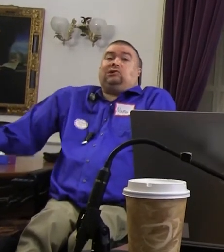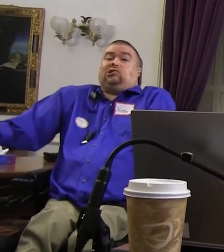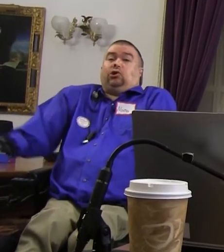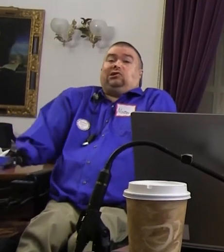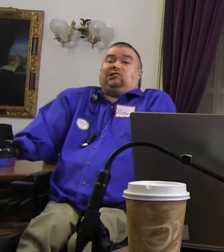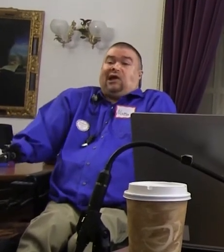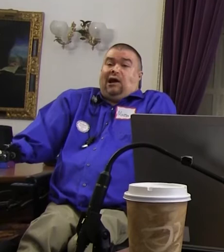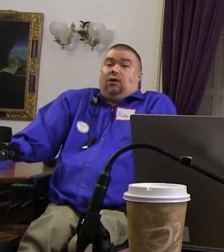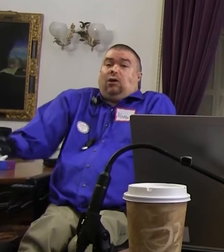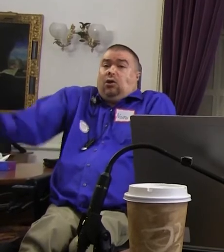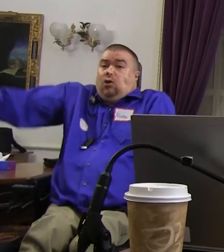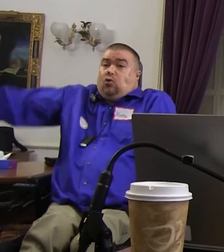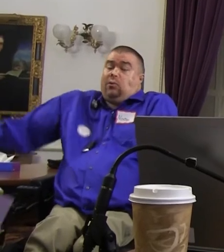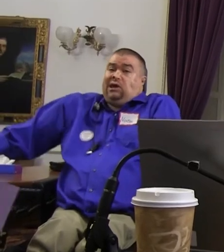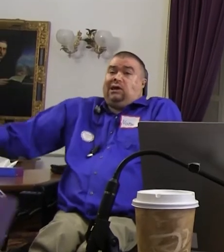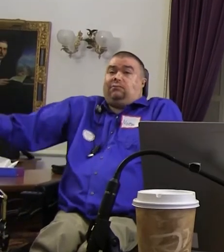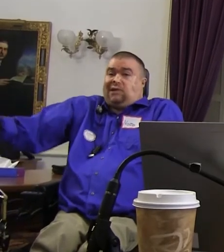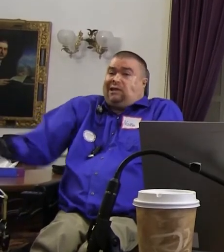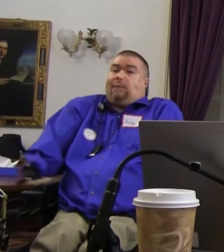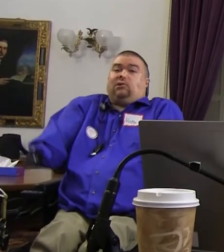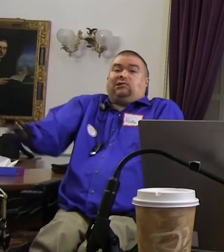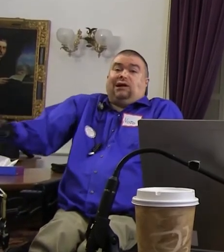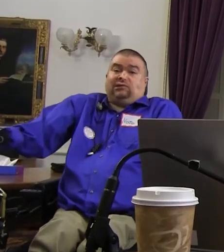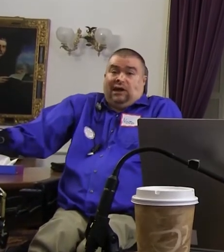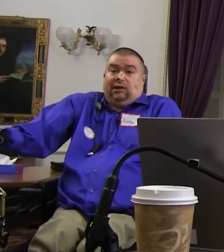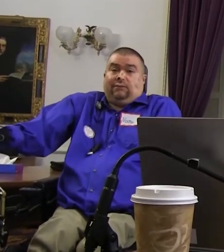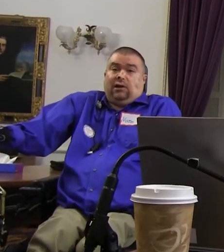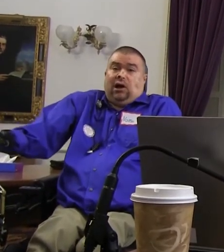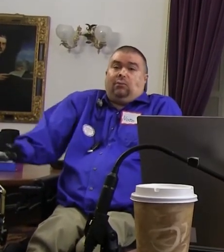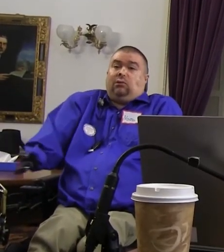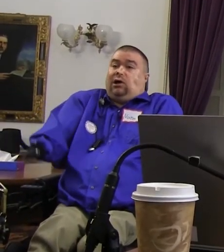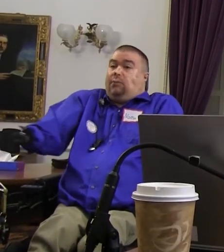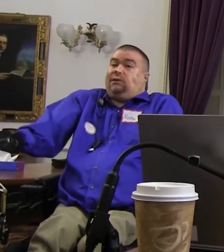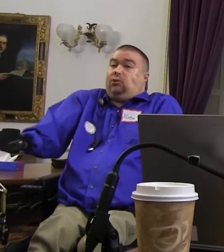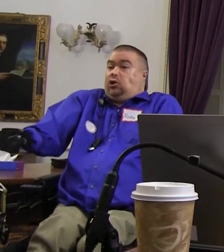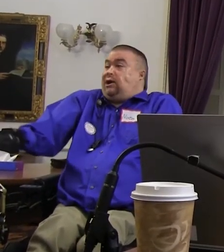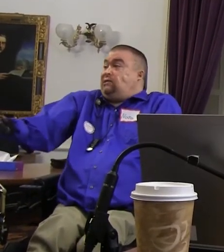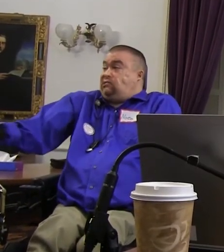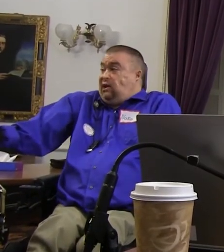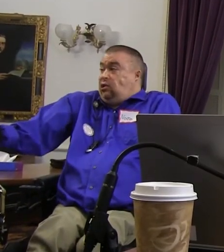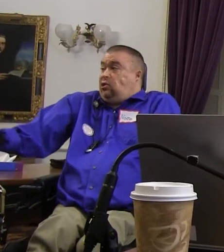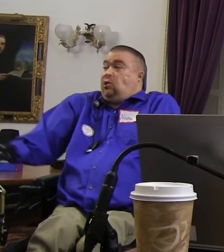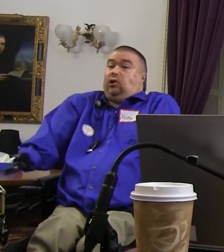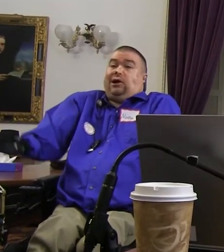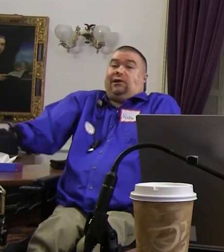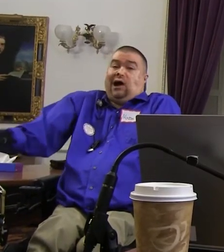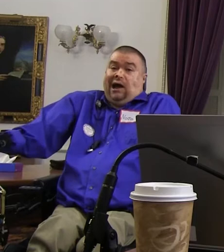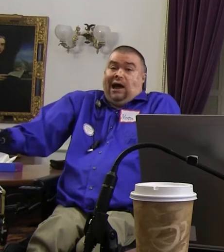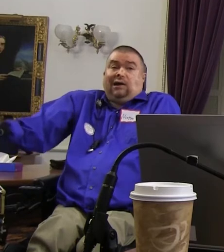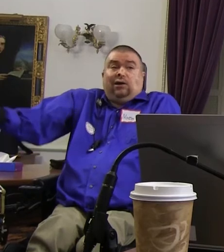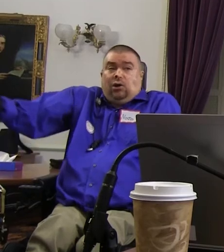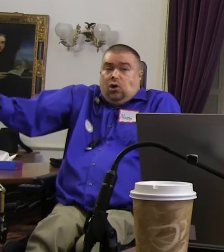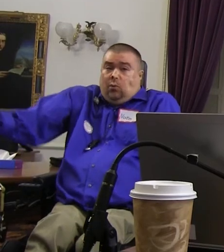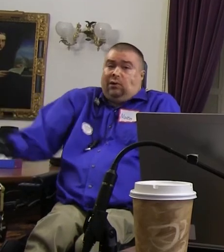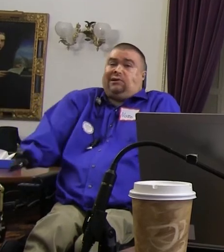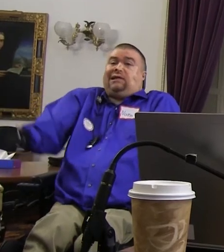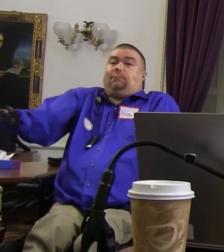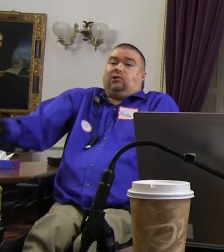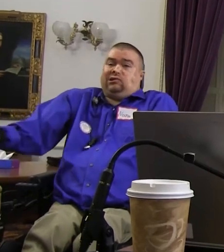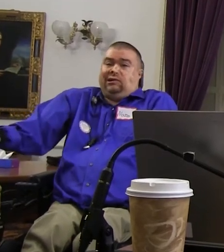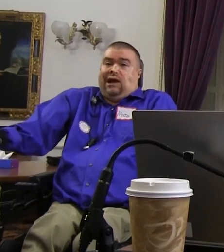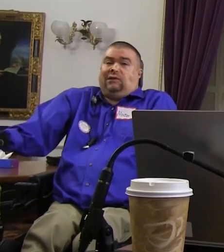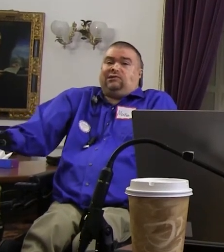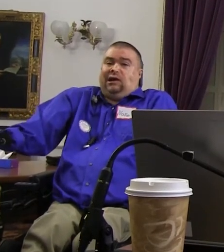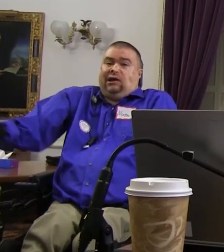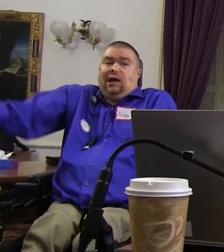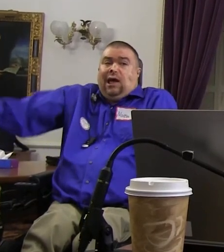maybe somebody wants to learn to sail, we take that person out sailing. We will help them learn how to sail or they want to learn how to kayak. We don't take